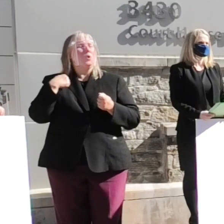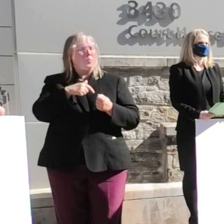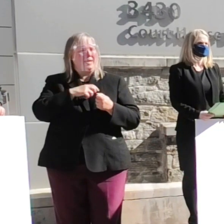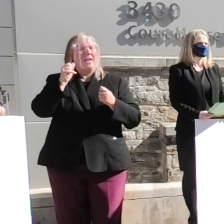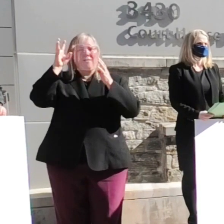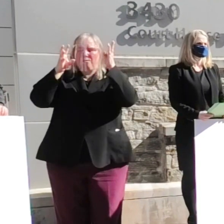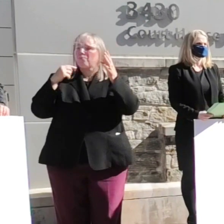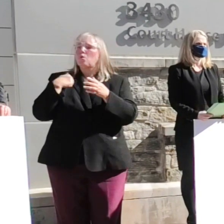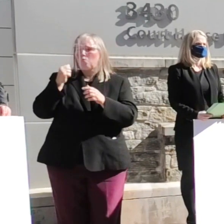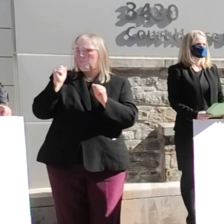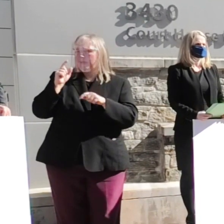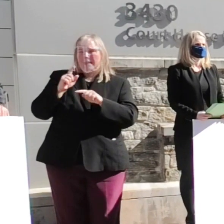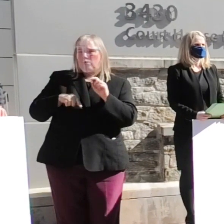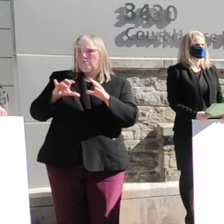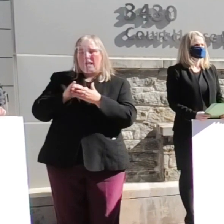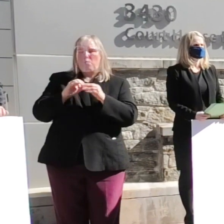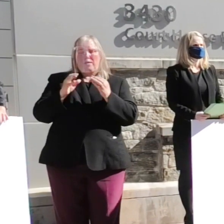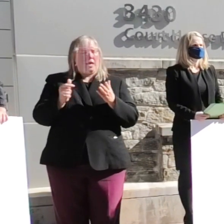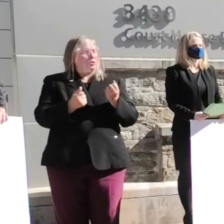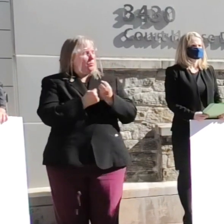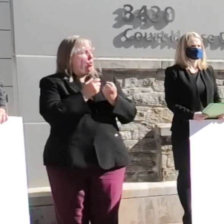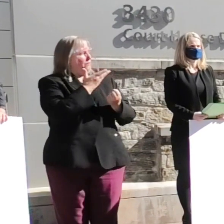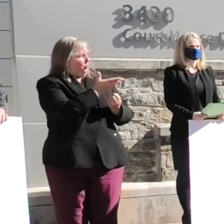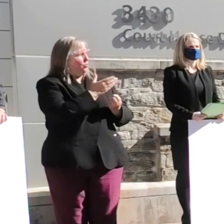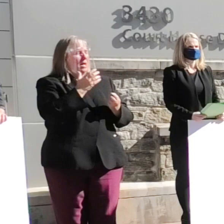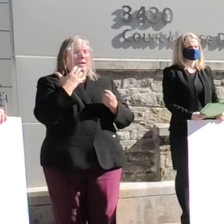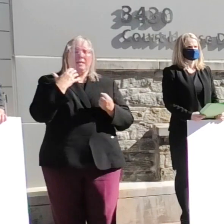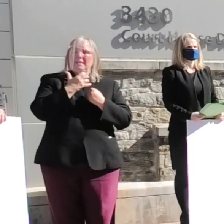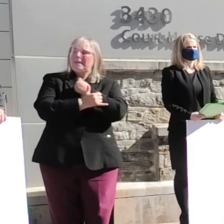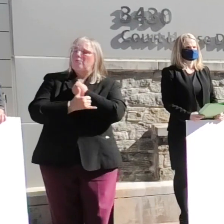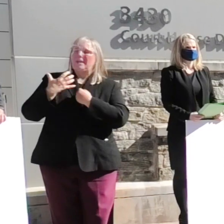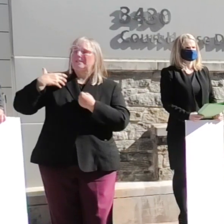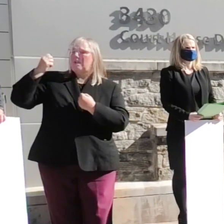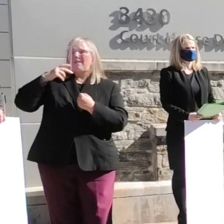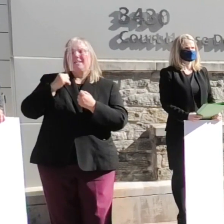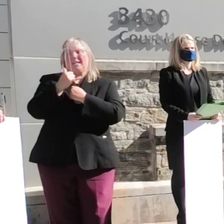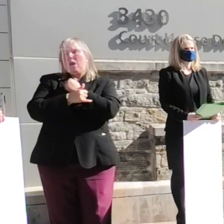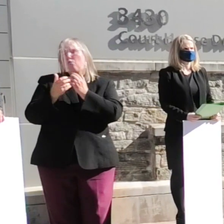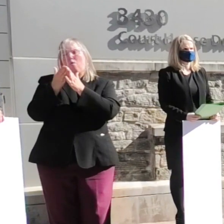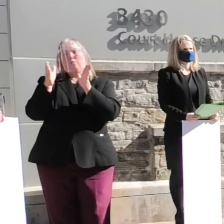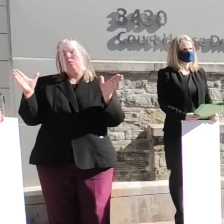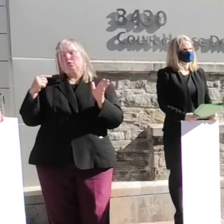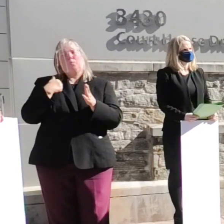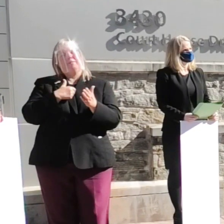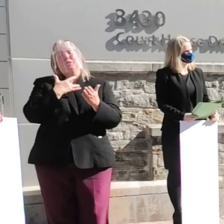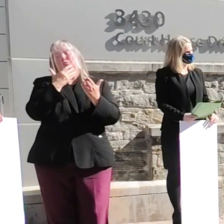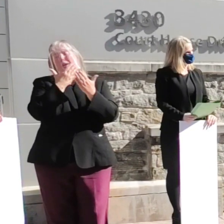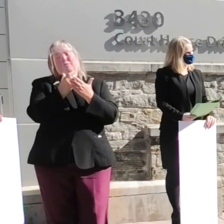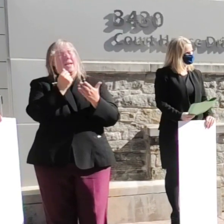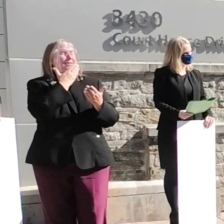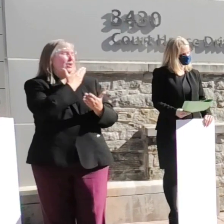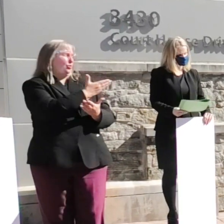be able to do that with the support of you County executive and the county overall so we're grateful and we thank you